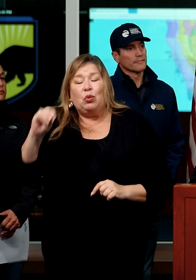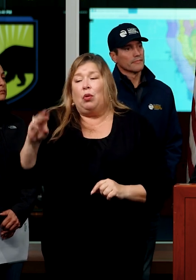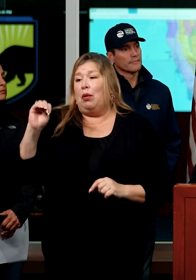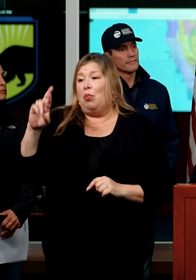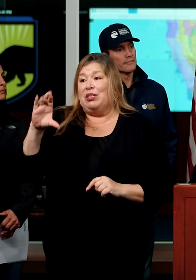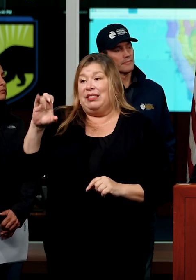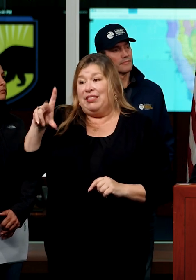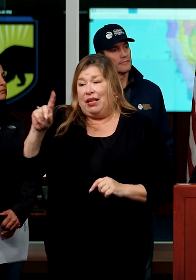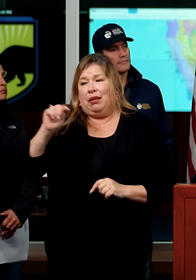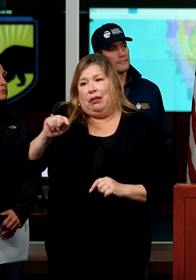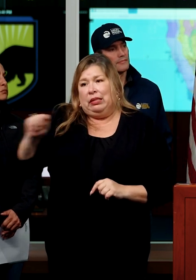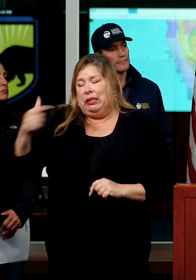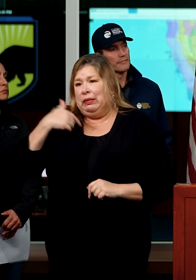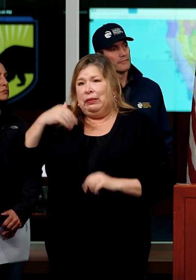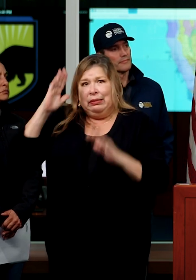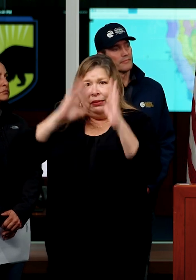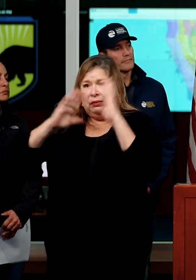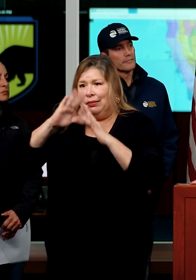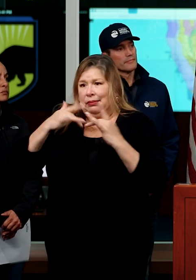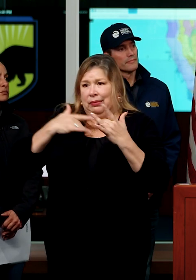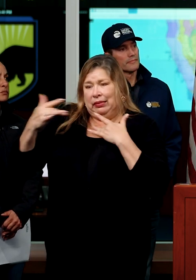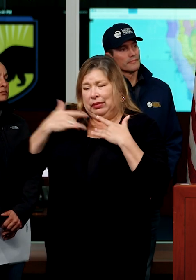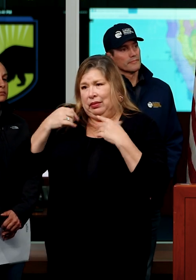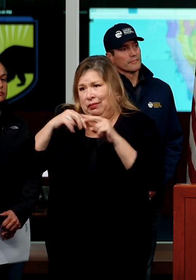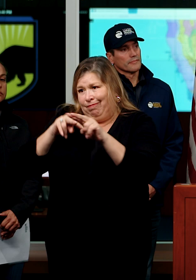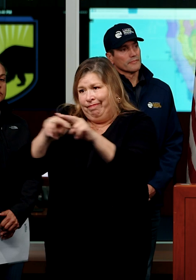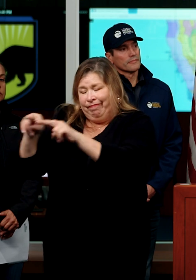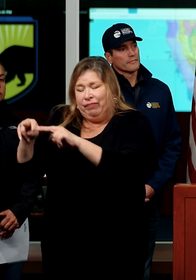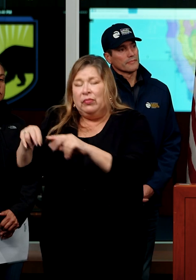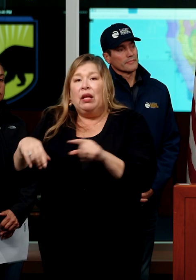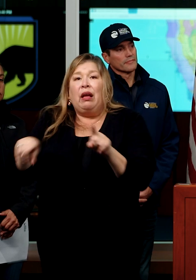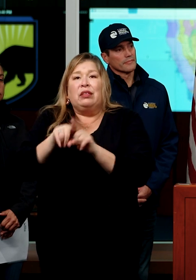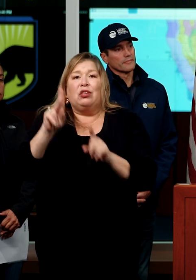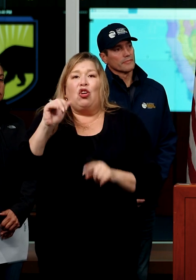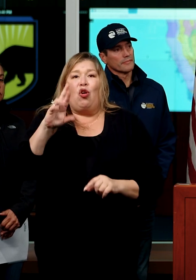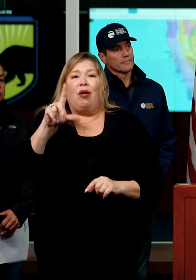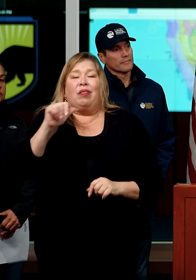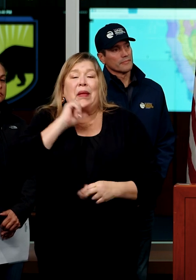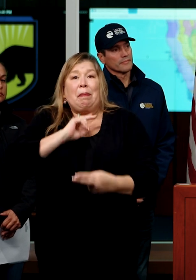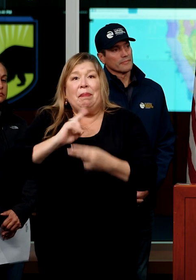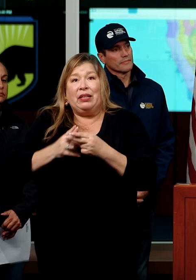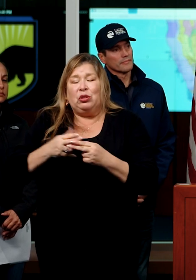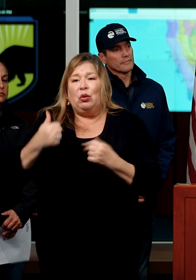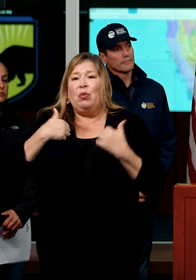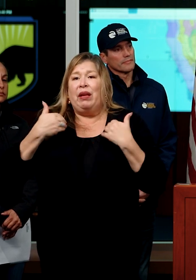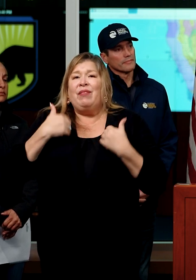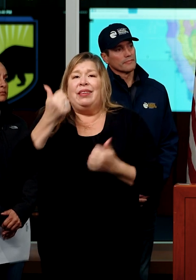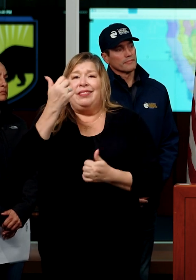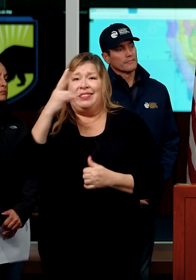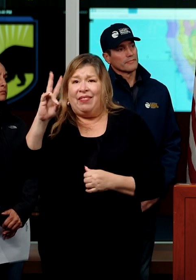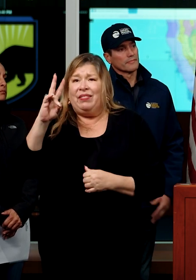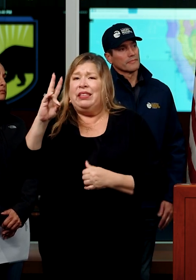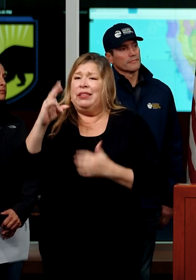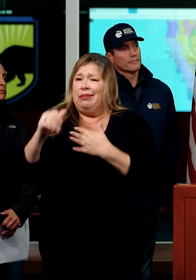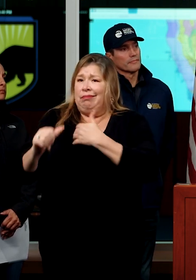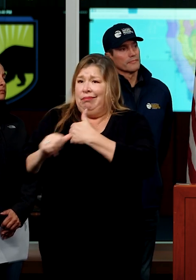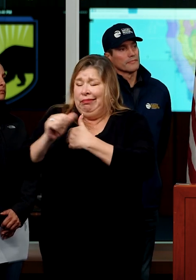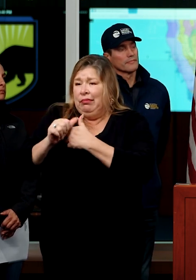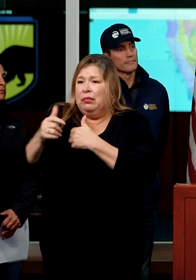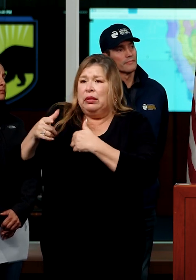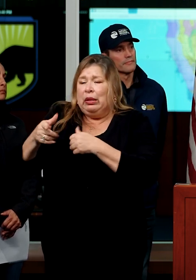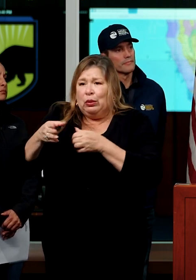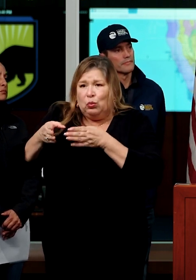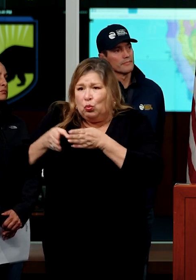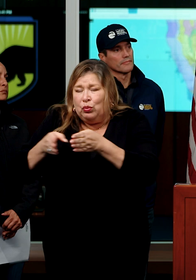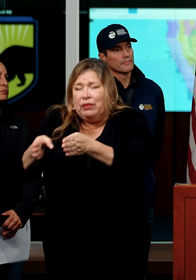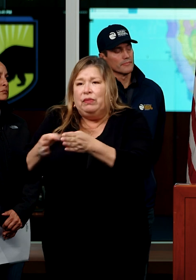have been top of mind. We've listed as would noted by Carla, had 17 high profile sites of, of creeks and rivers,